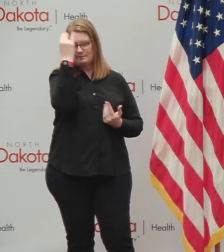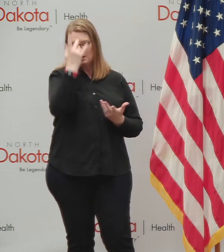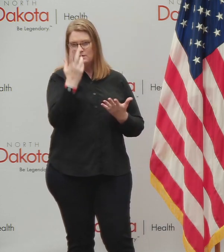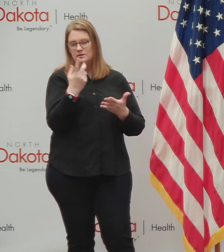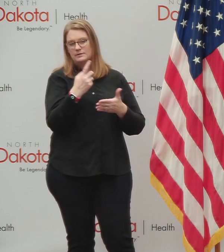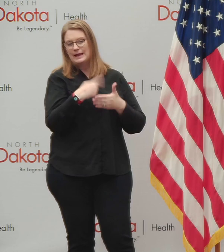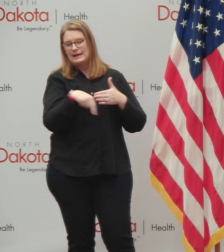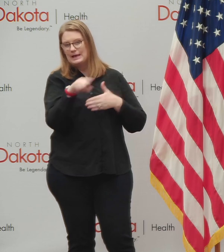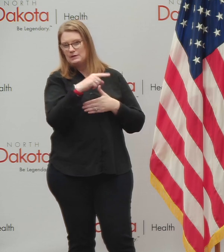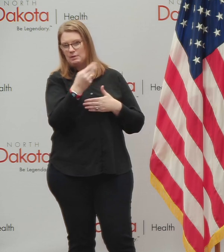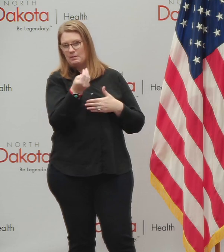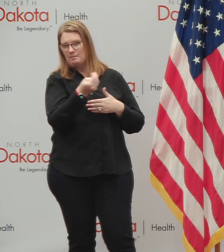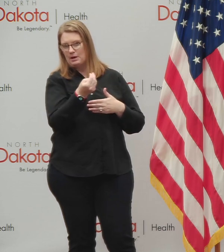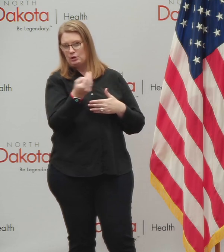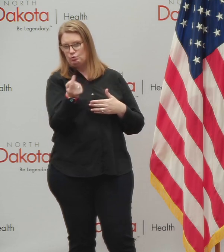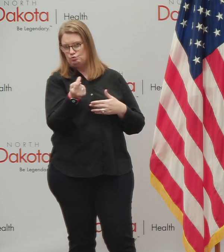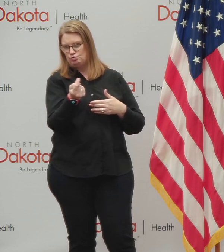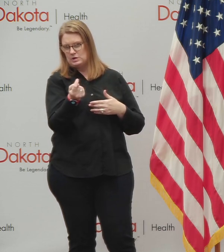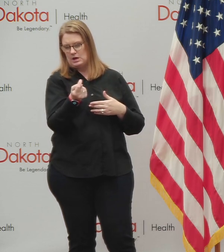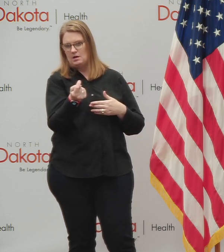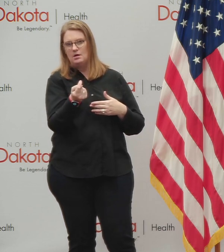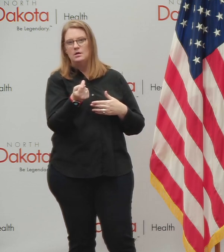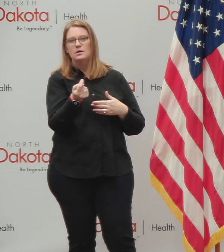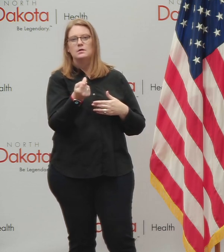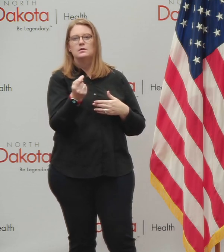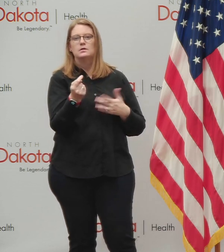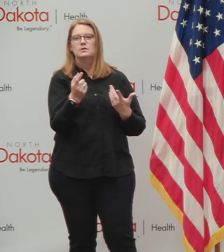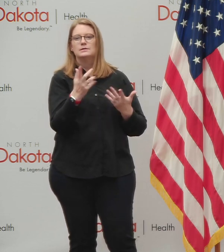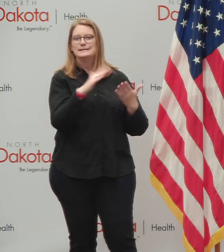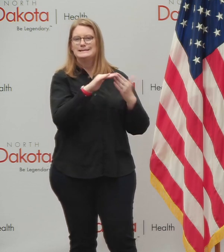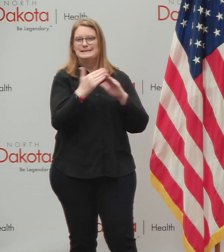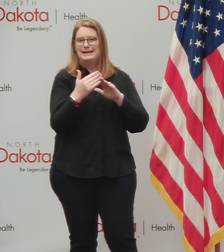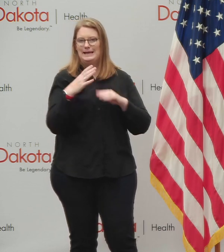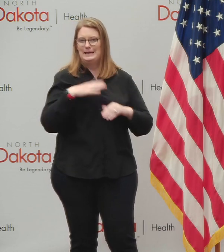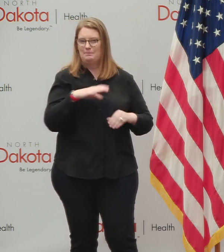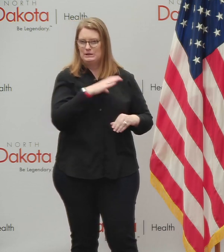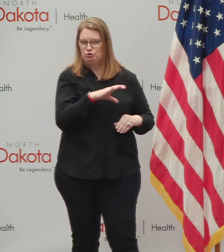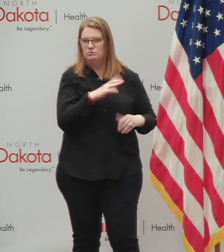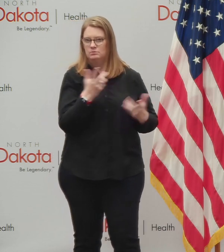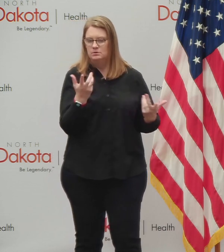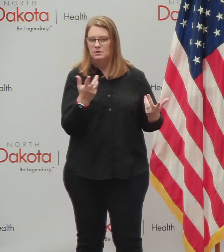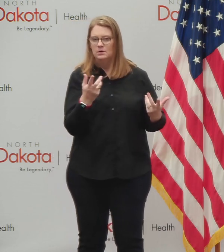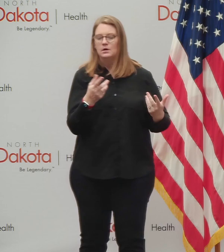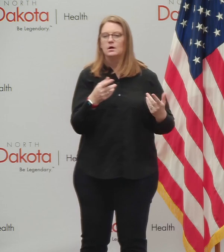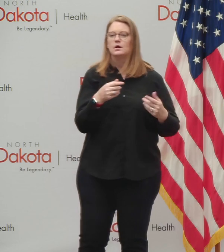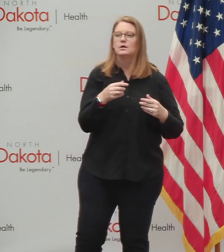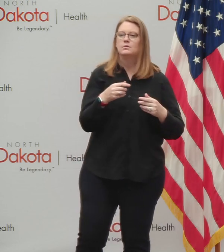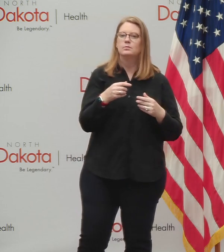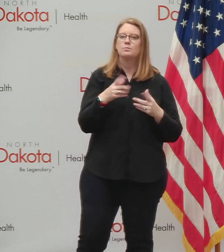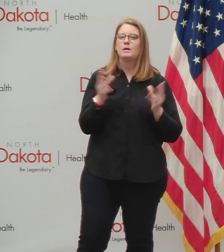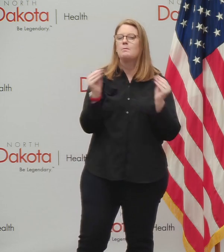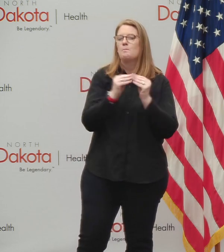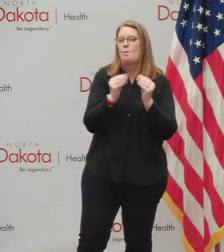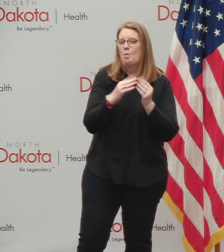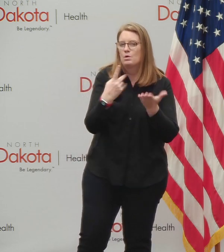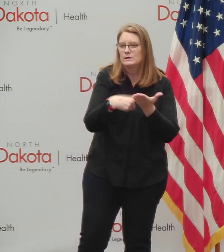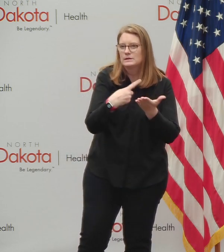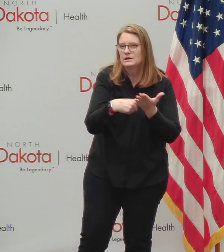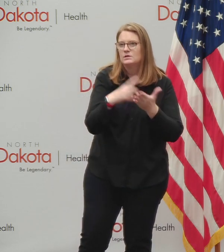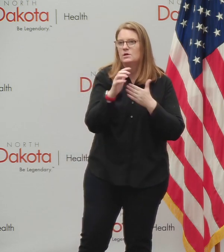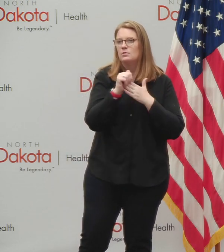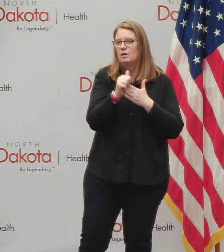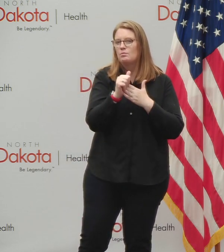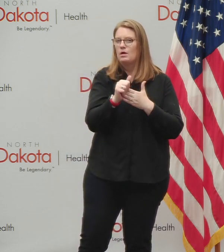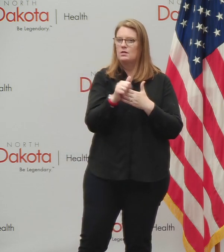next week, Monday or Tuesday, uh, county or city commission. So I expect that we're going to see more discussions about local